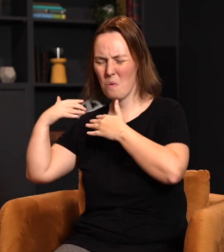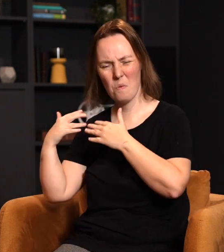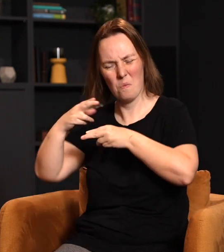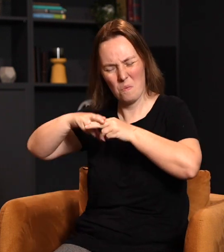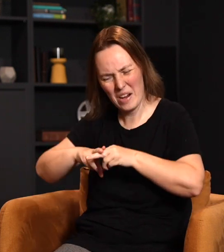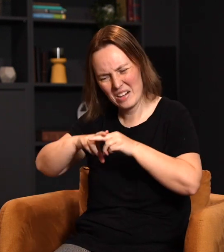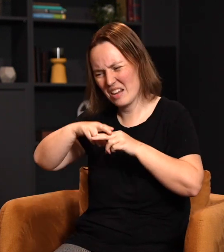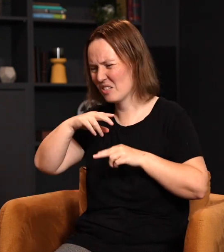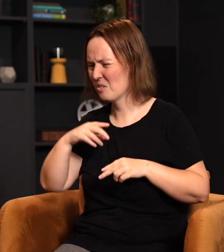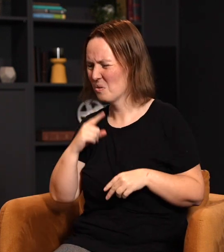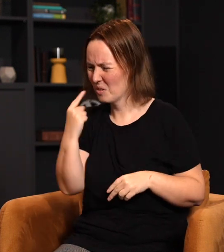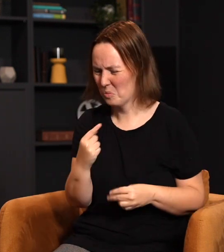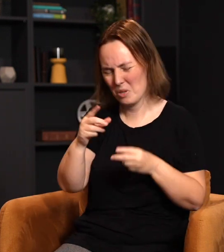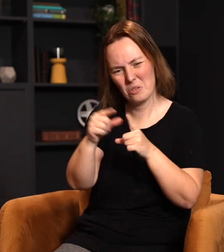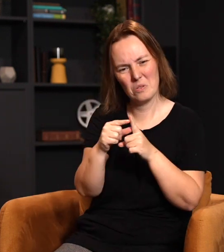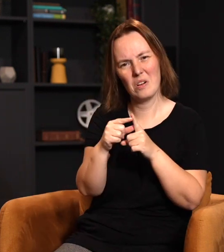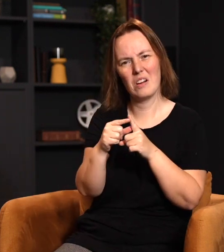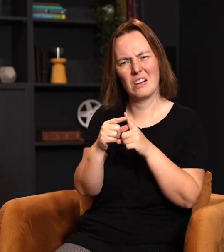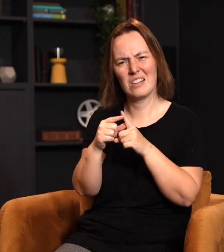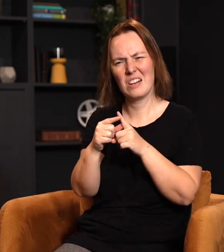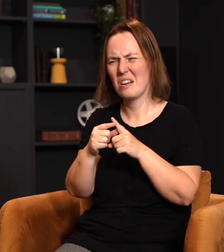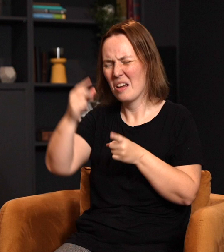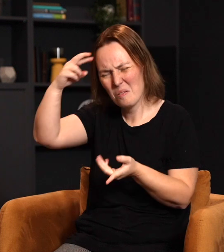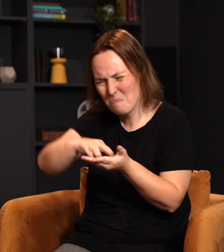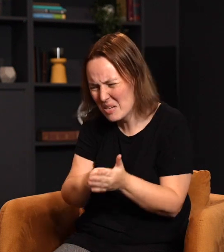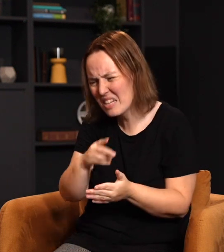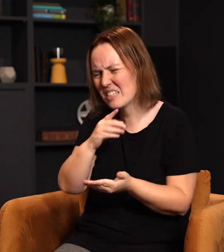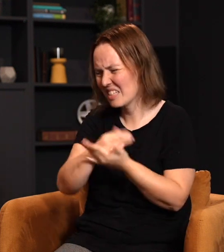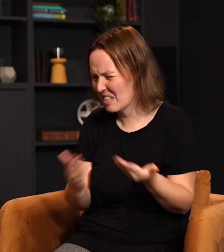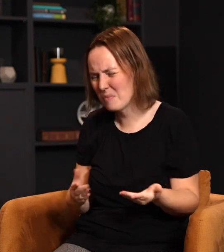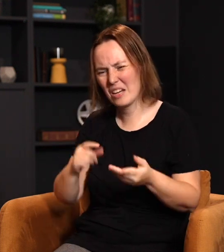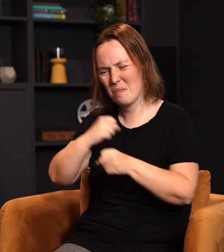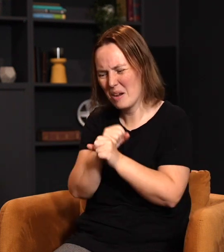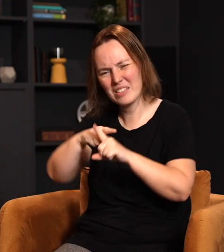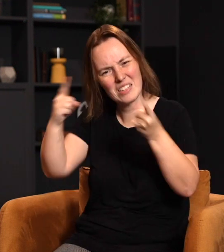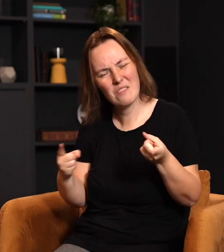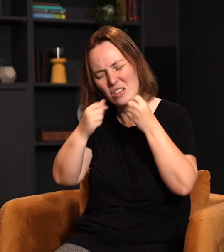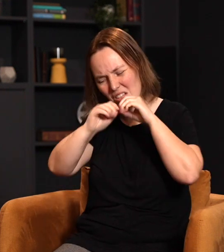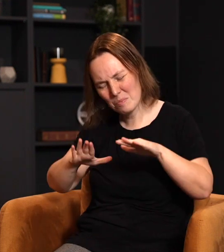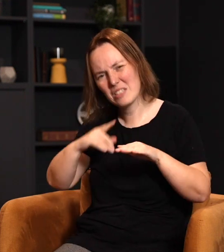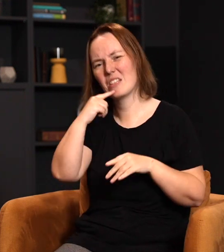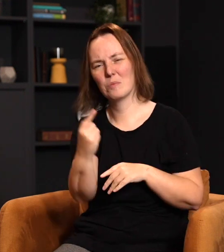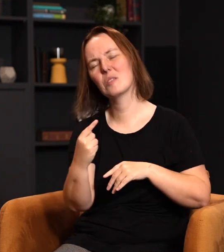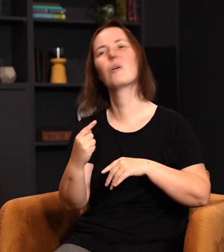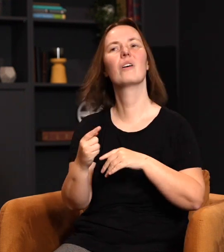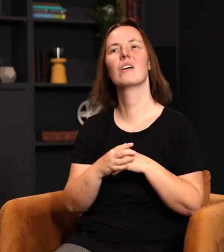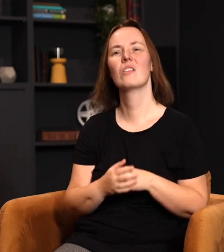as you speak those words. You get a sense that it carries something. It makes a difference. This blessing that has been spoken.